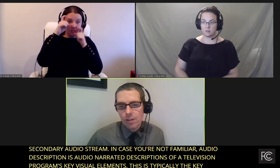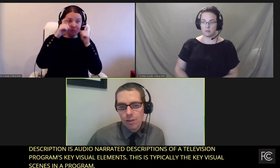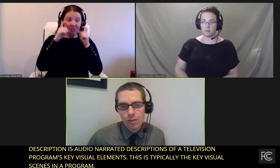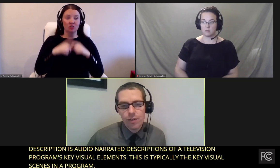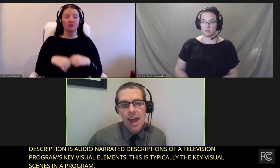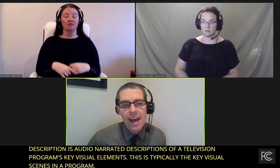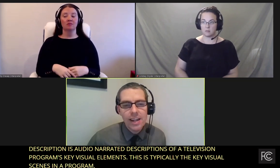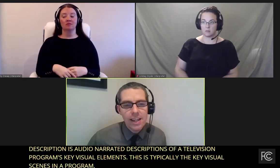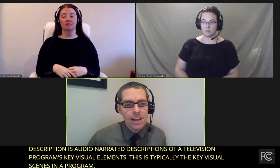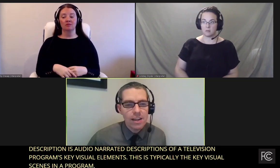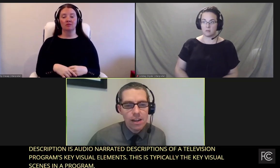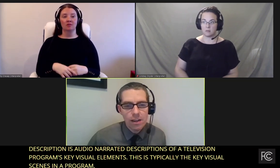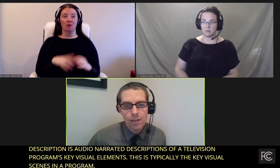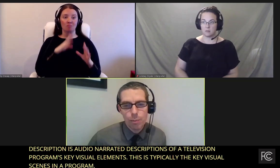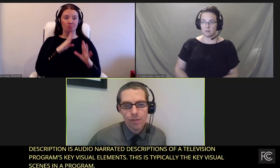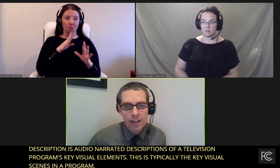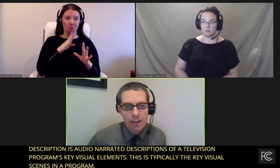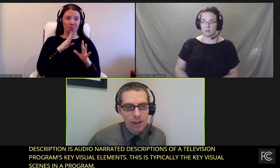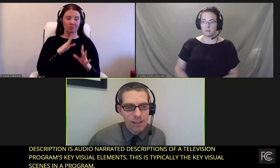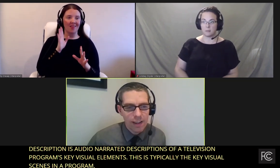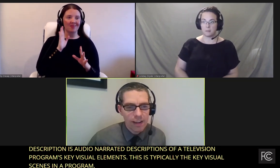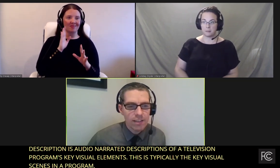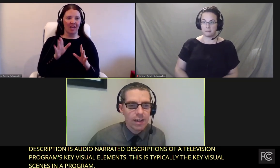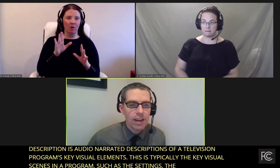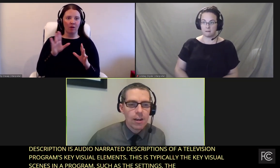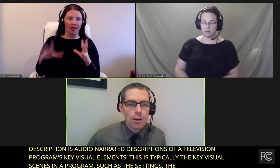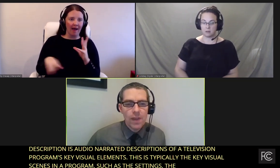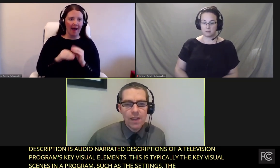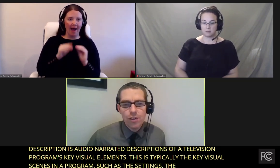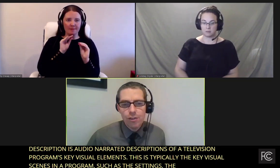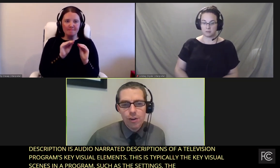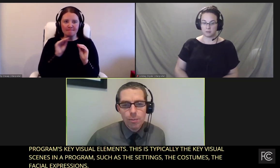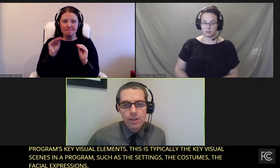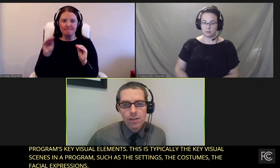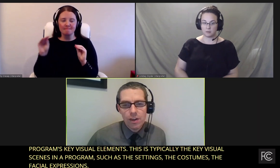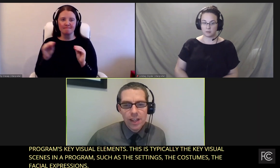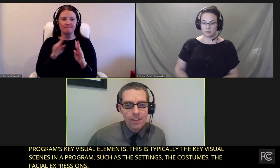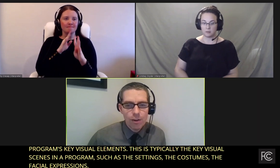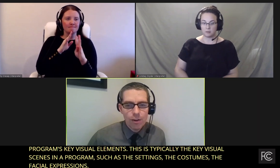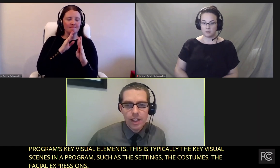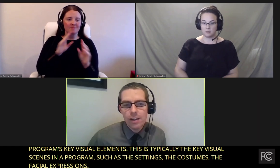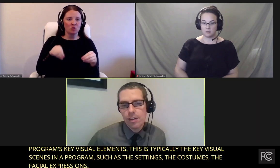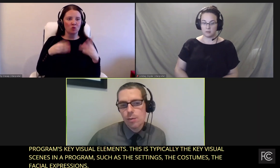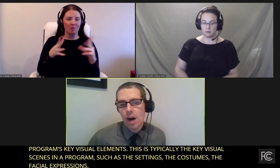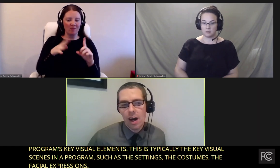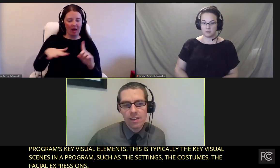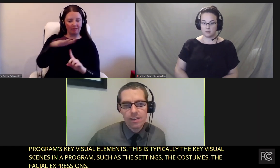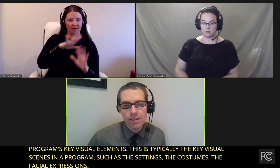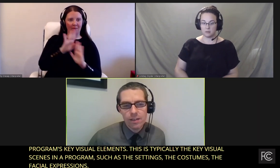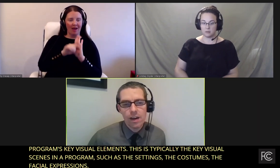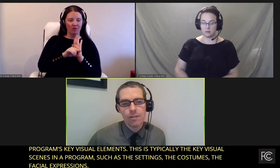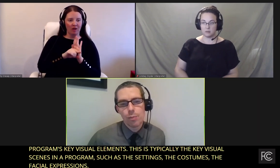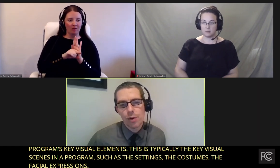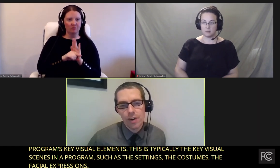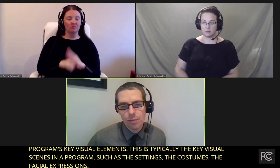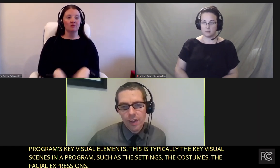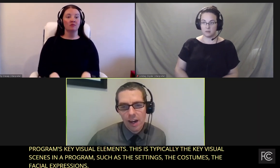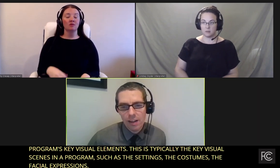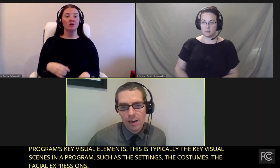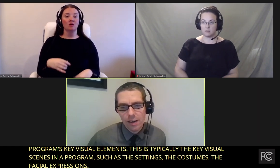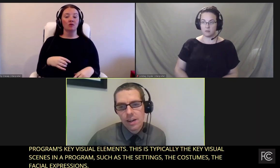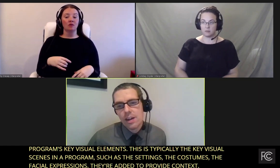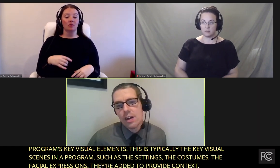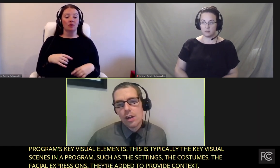And they're just added in to provide context, and the descriptions are inserted into the pauses of the